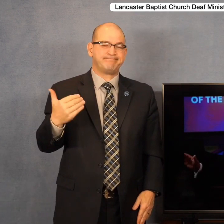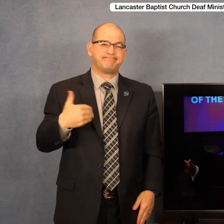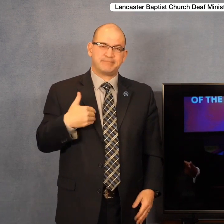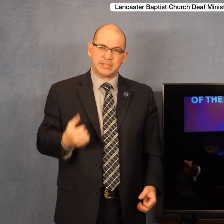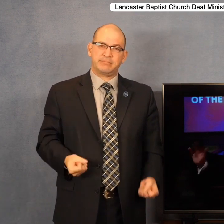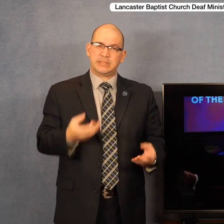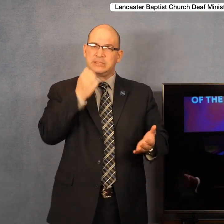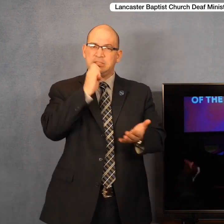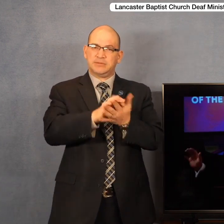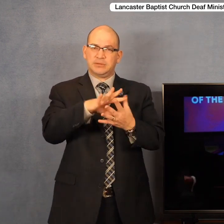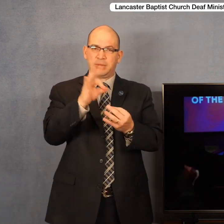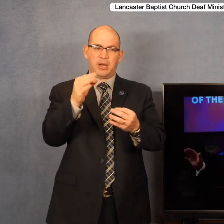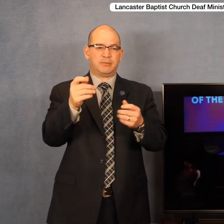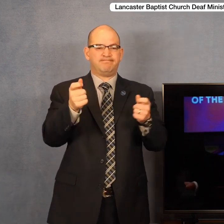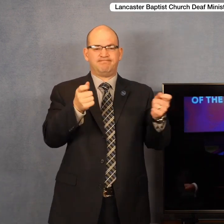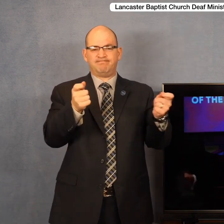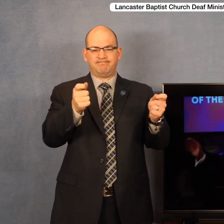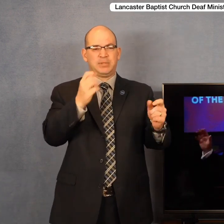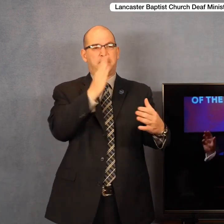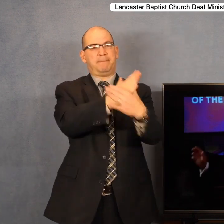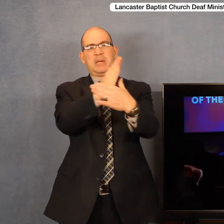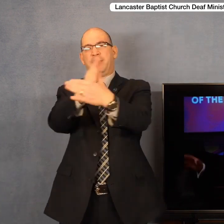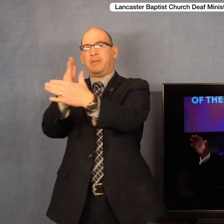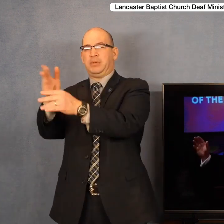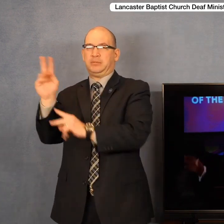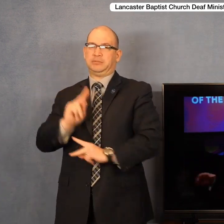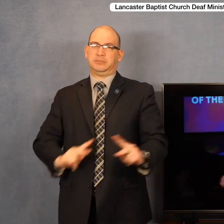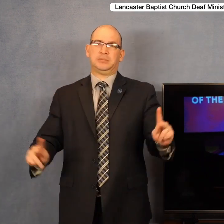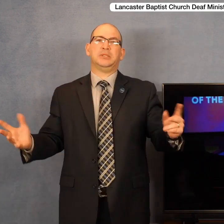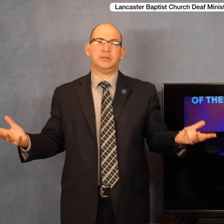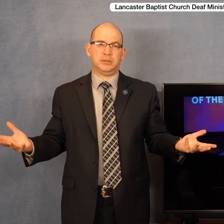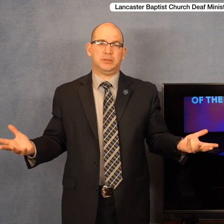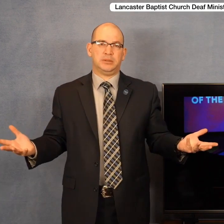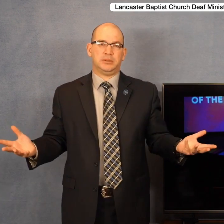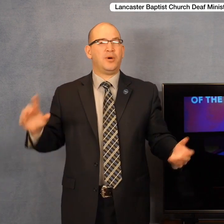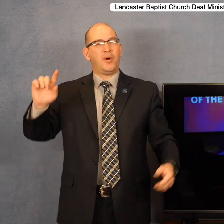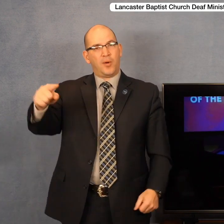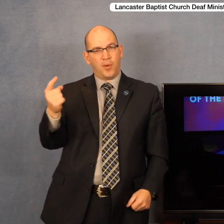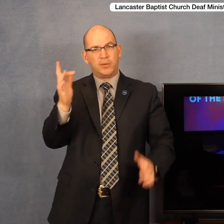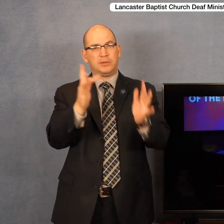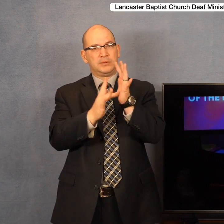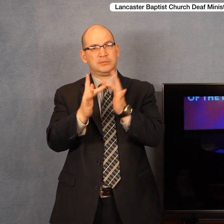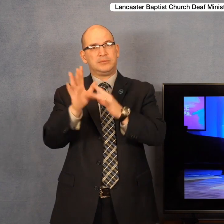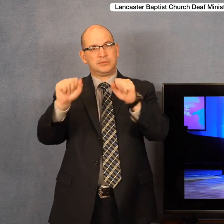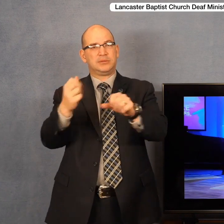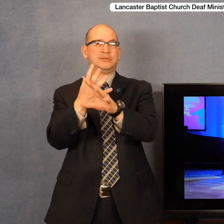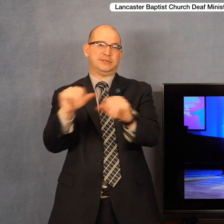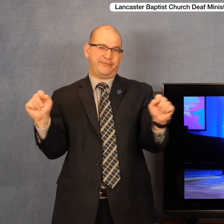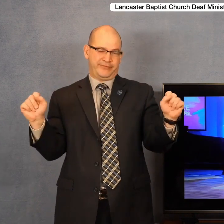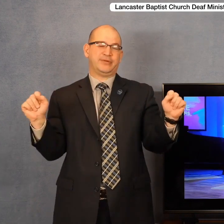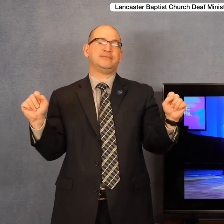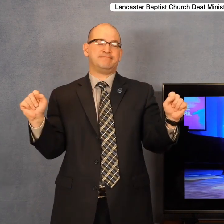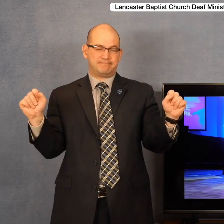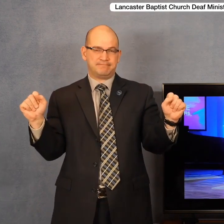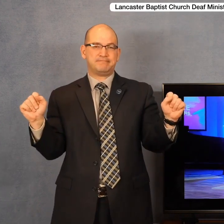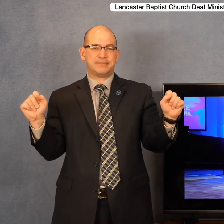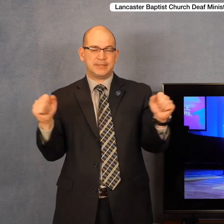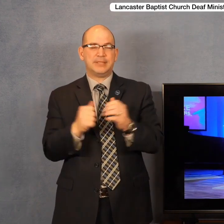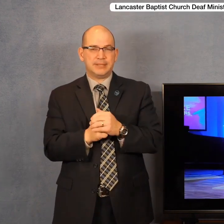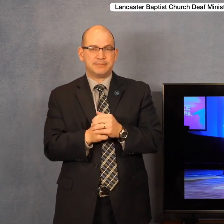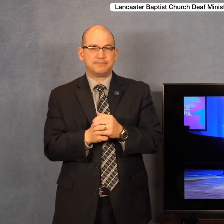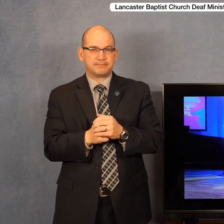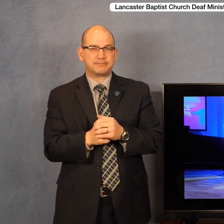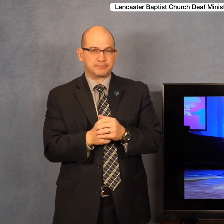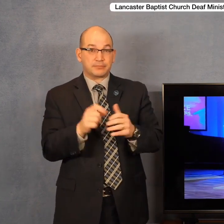today from which only Jesus Christ can deliver men and women in this hour. And so we see the presence of